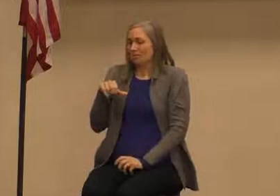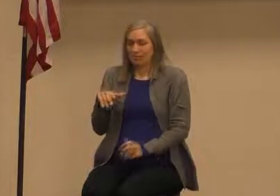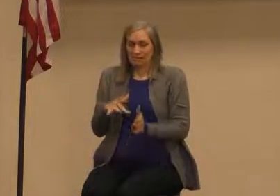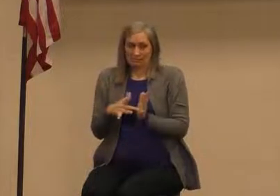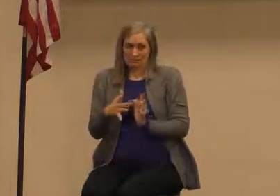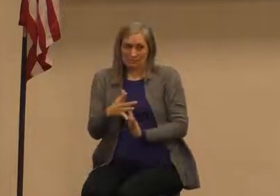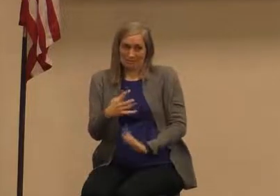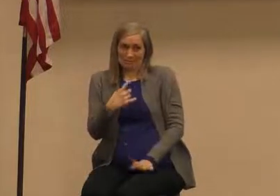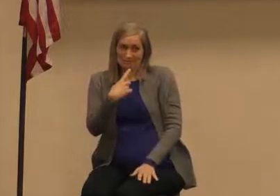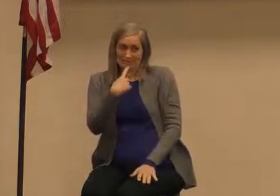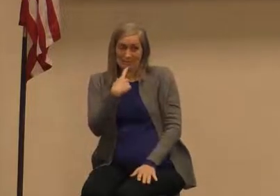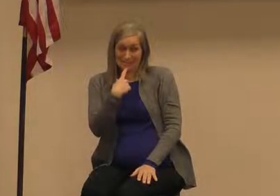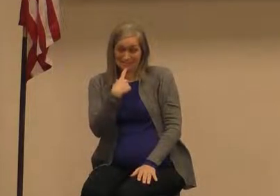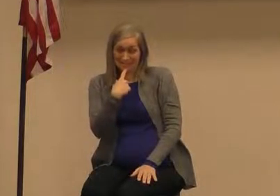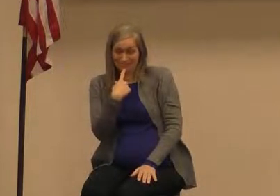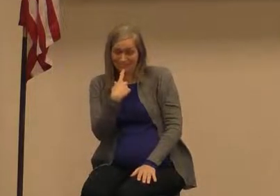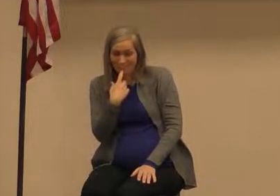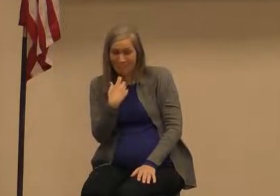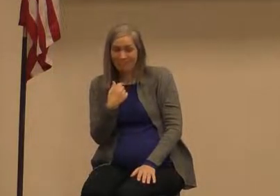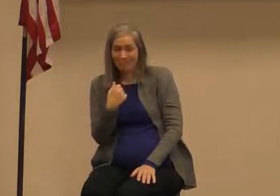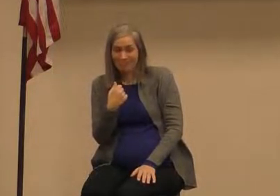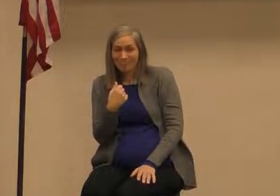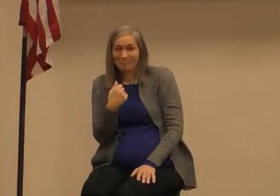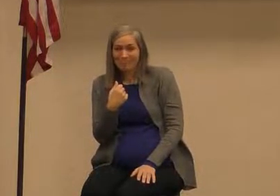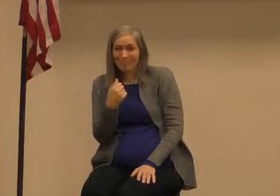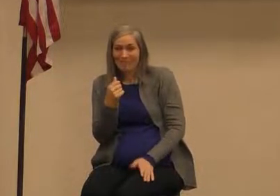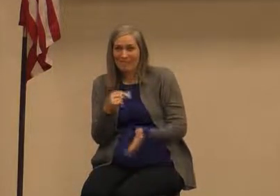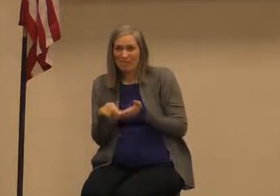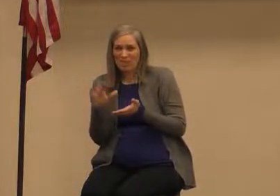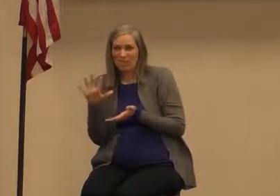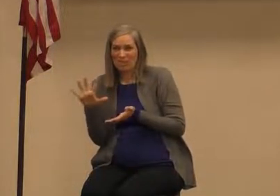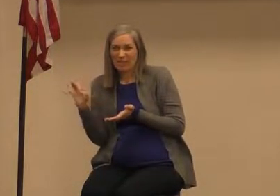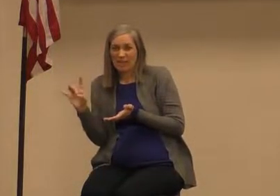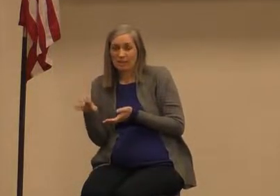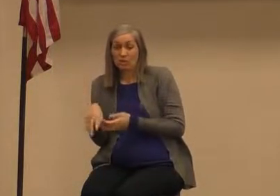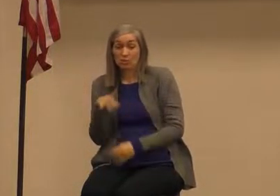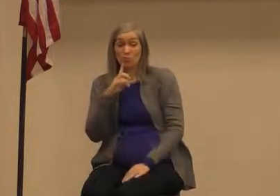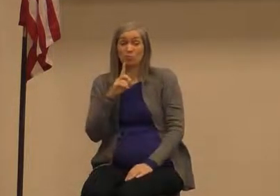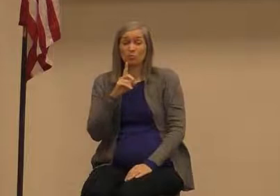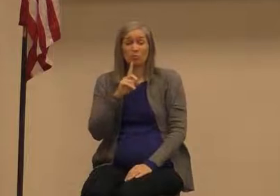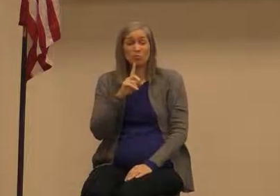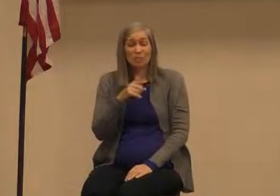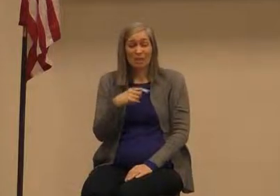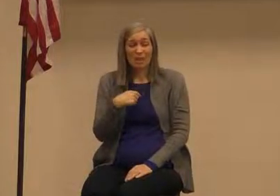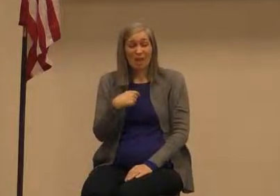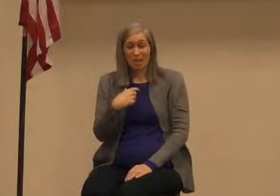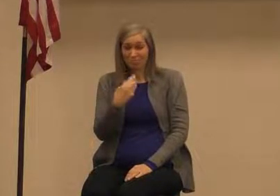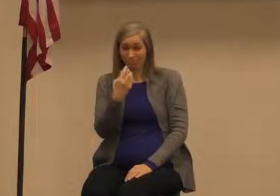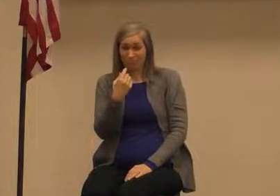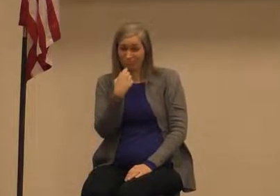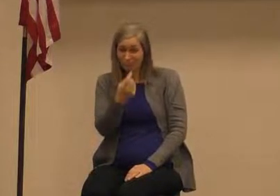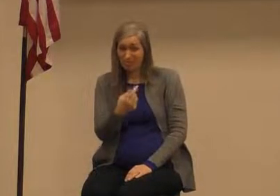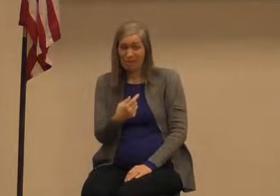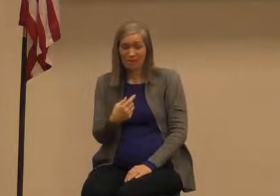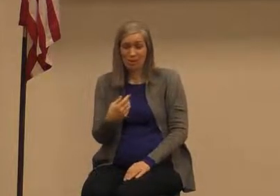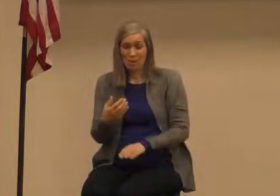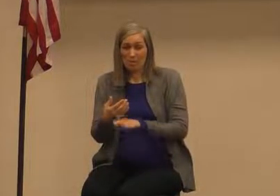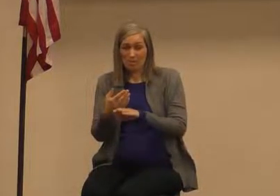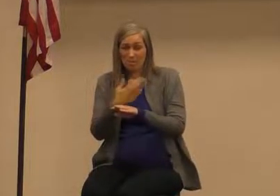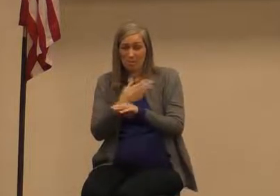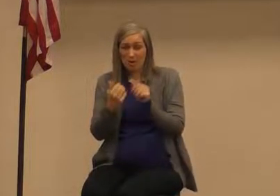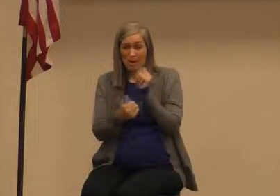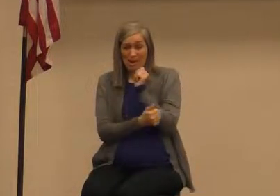response at the end of that back and forth what he says in verse 58 truly truly truly I say to you before Abraham